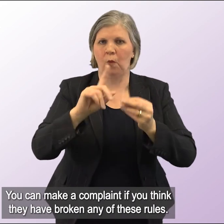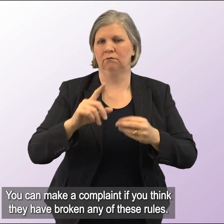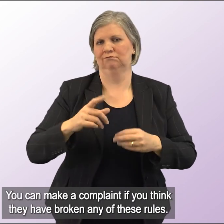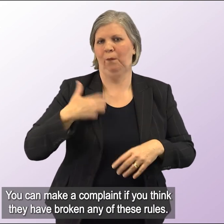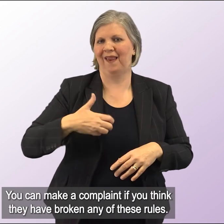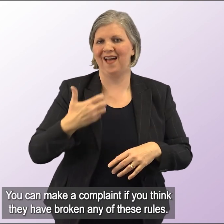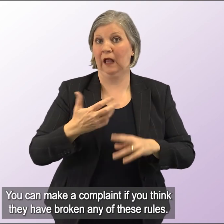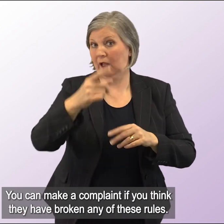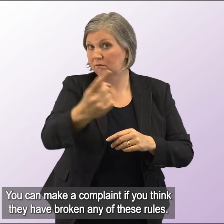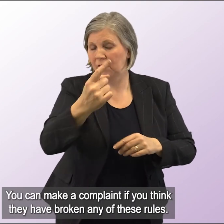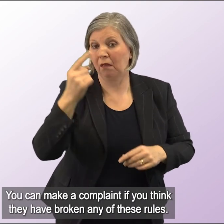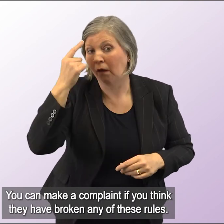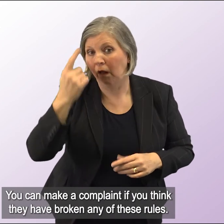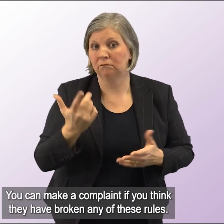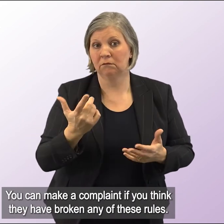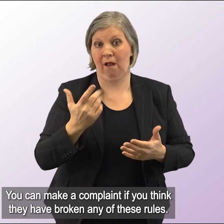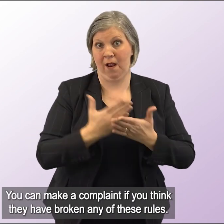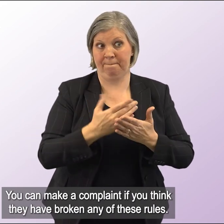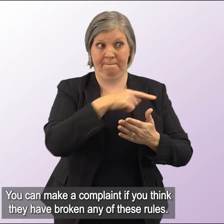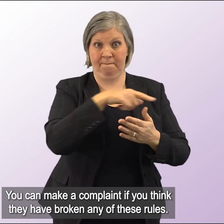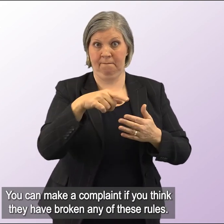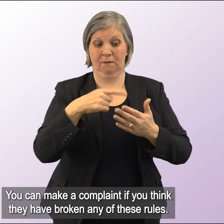You can make a complaint if you think they have broken any of these rules